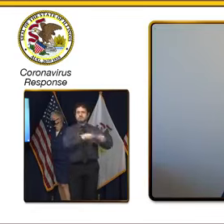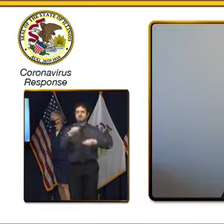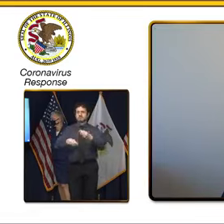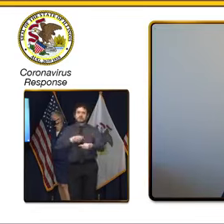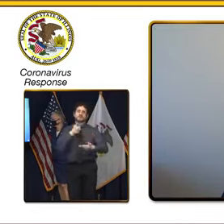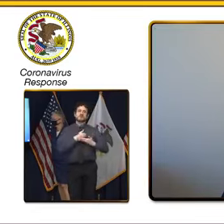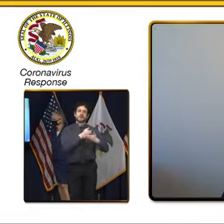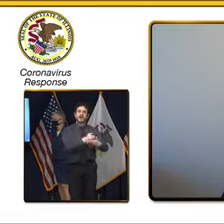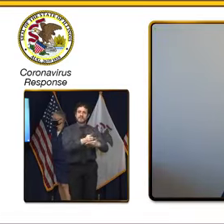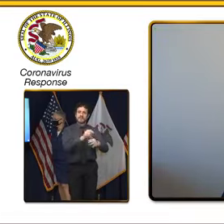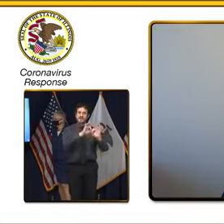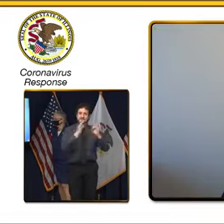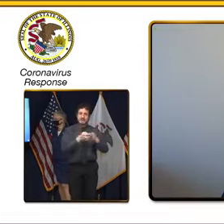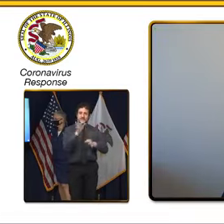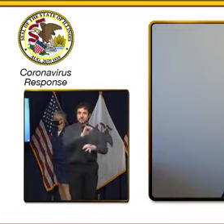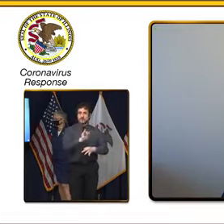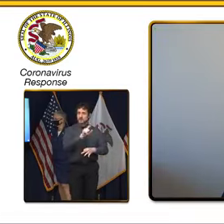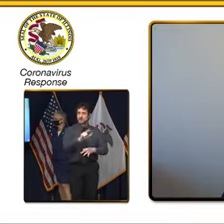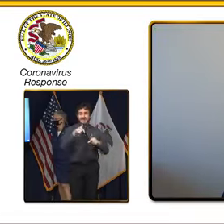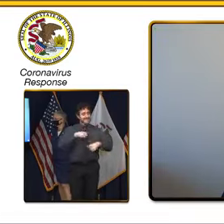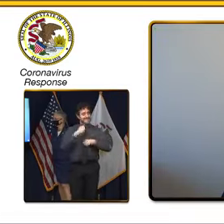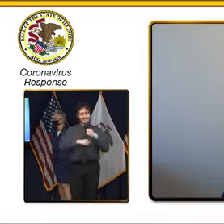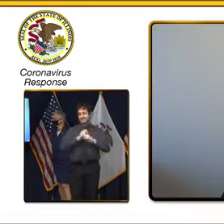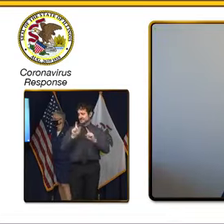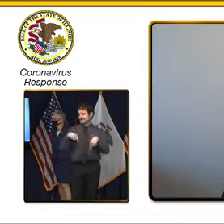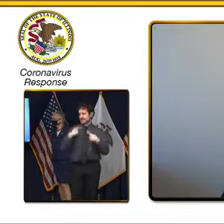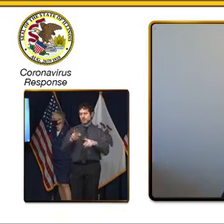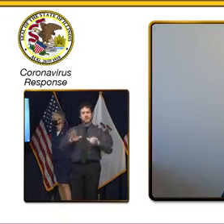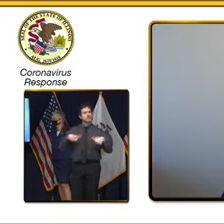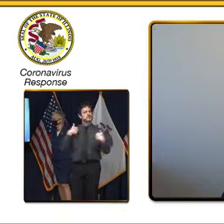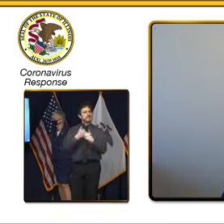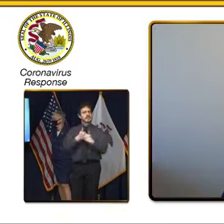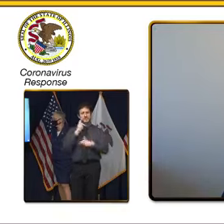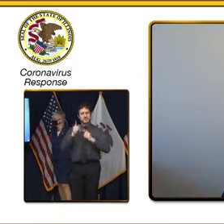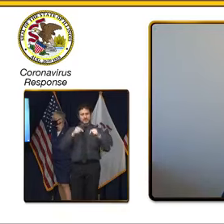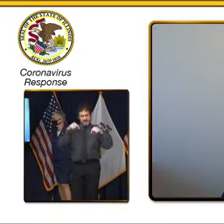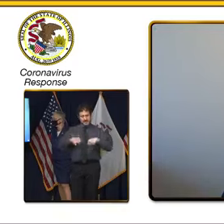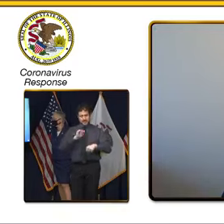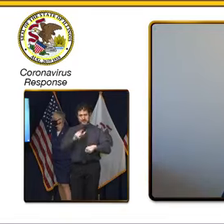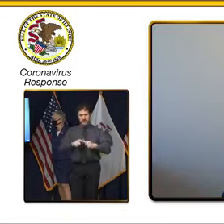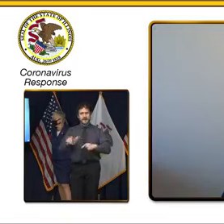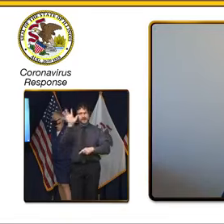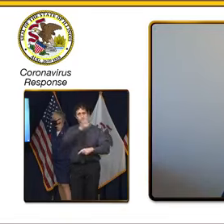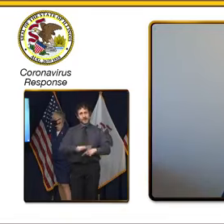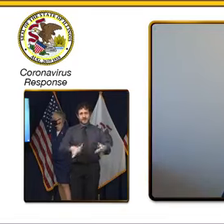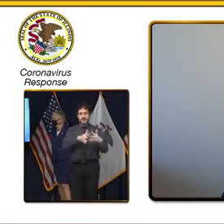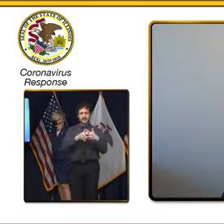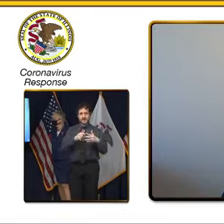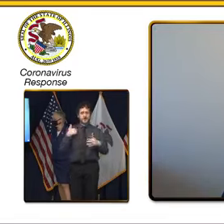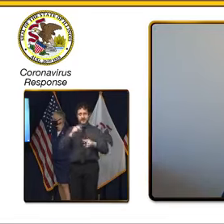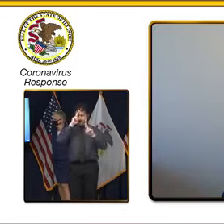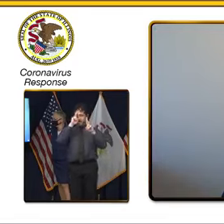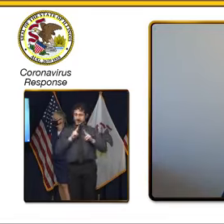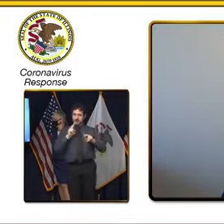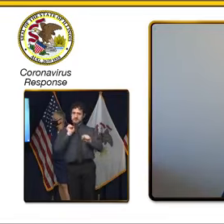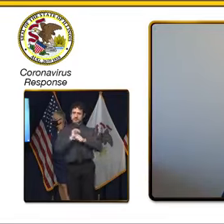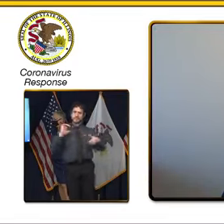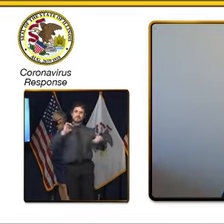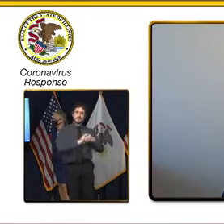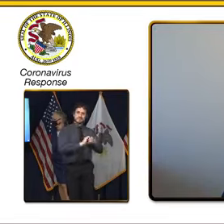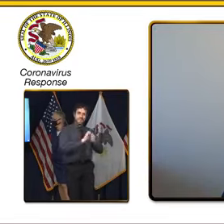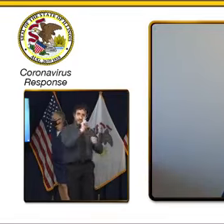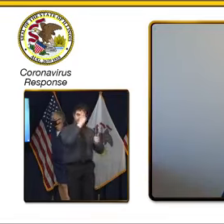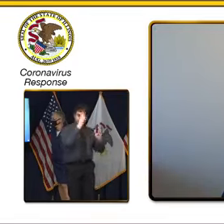This has been a challenging year for many here and across the U.S. We're again honored to work with the Governor on this initiative to provide